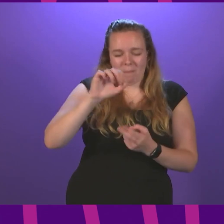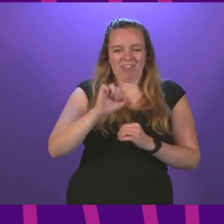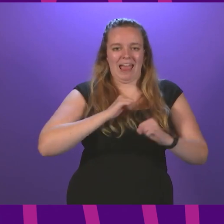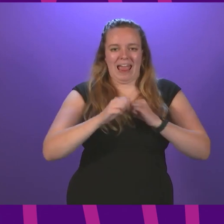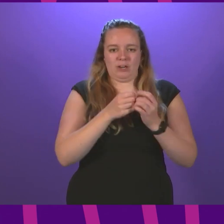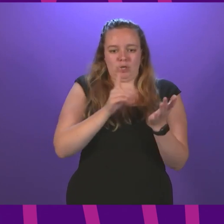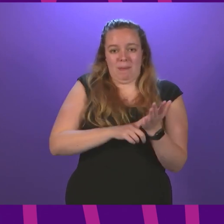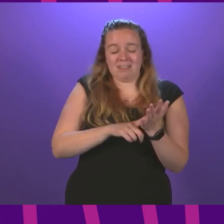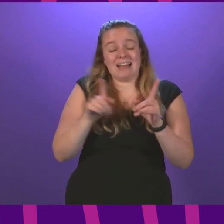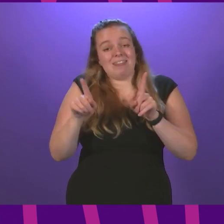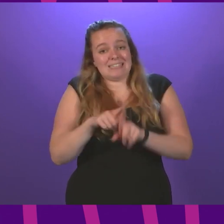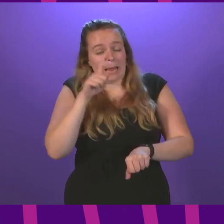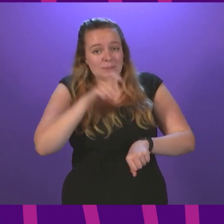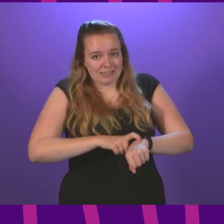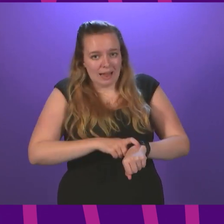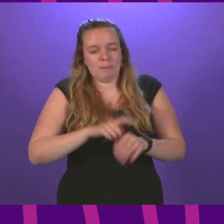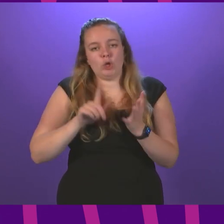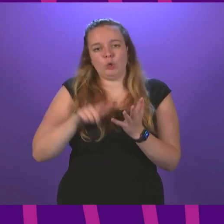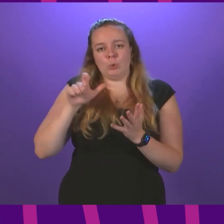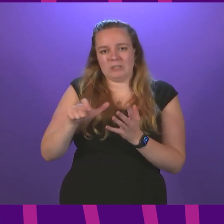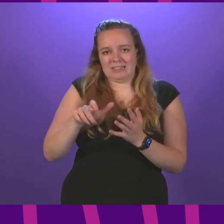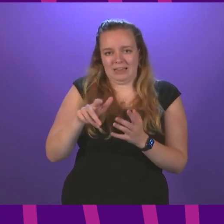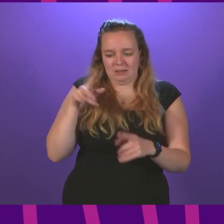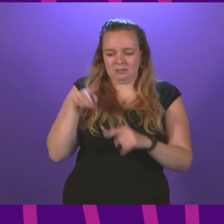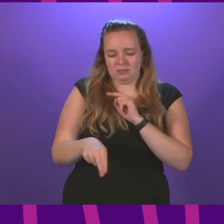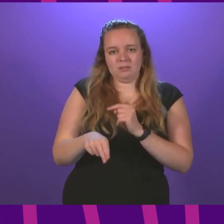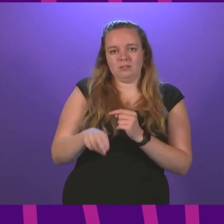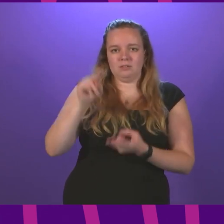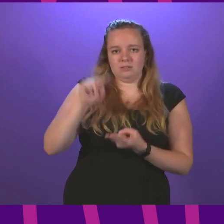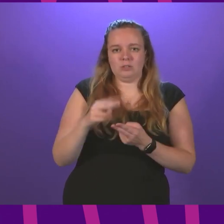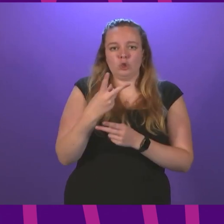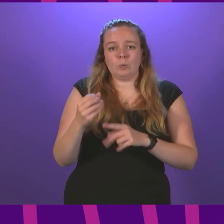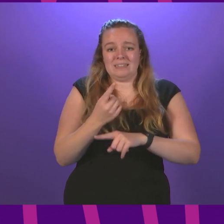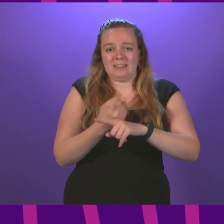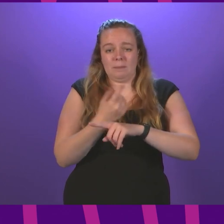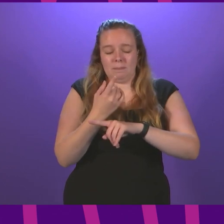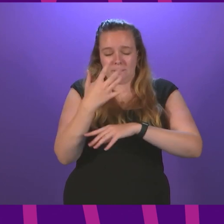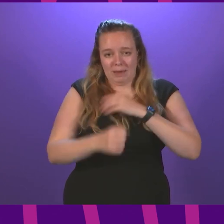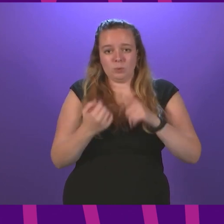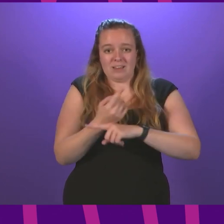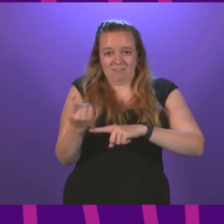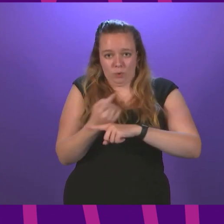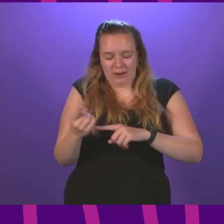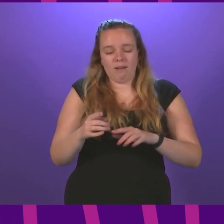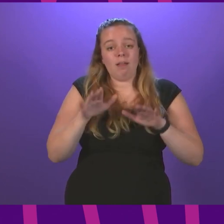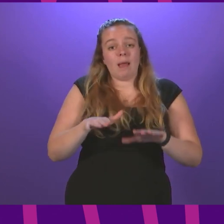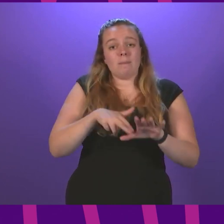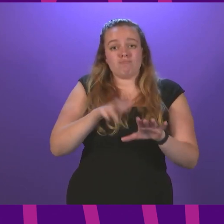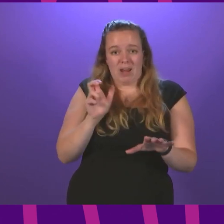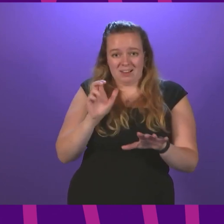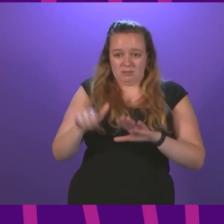bills at the same time as the universal credit support is cut by 20 pounds per week. Then, with the Brexit-induced